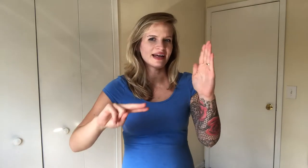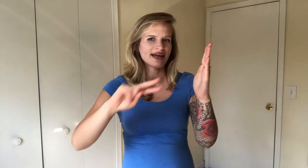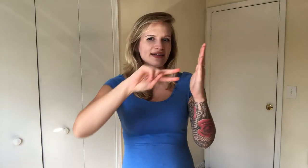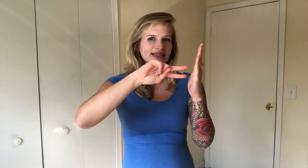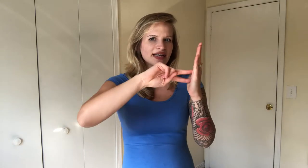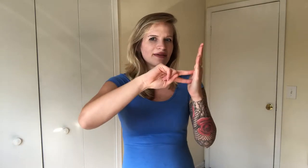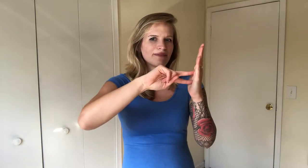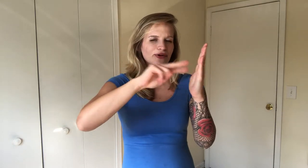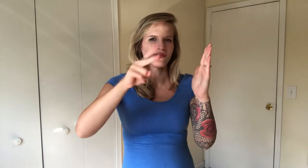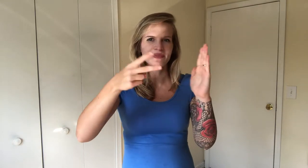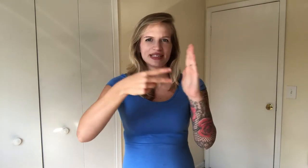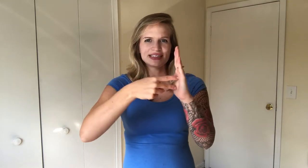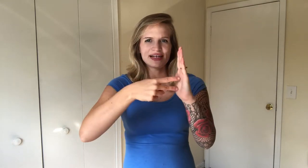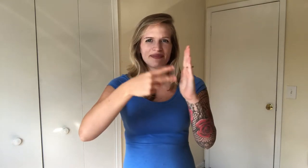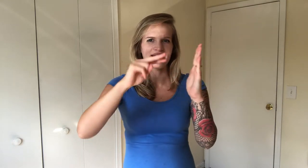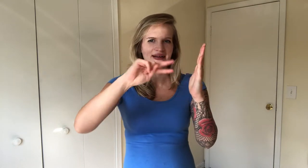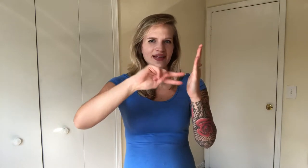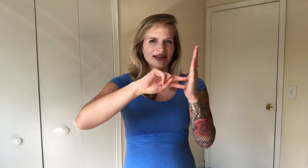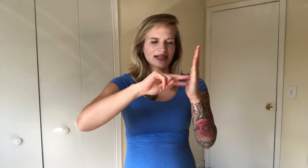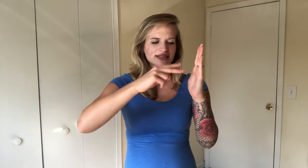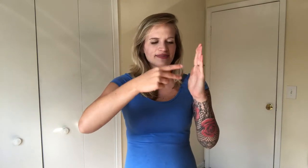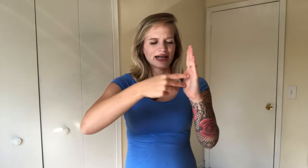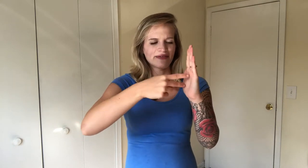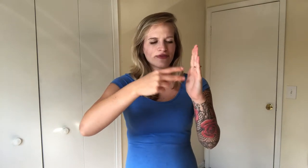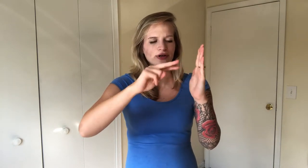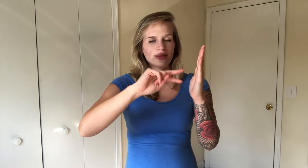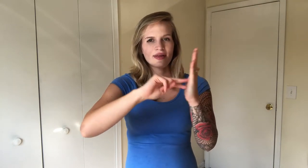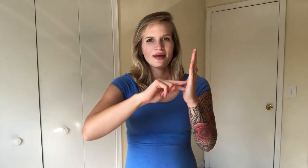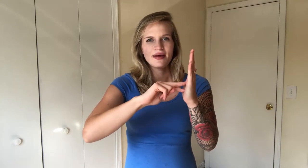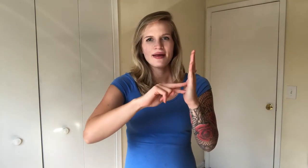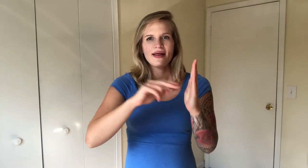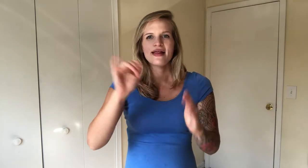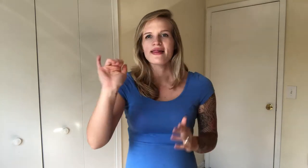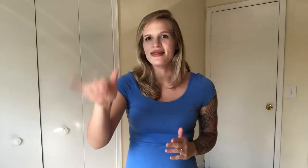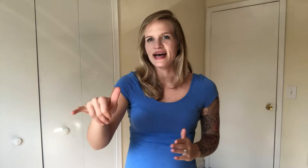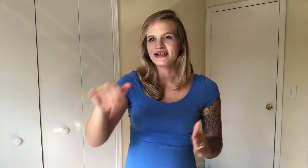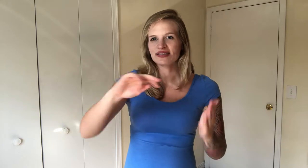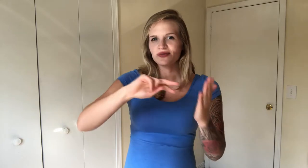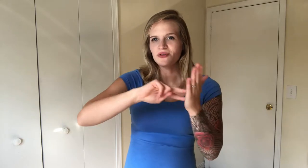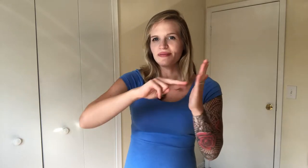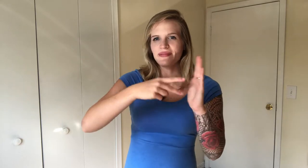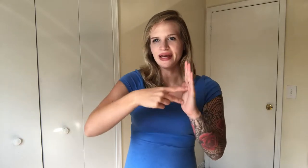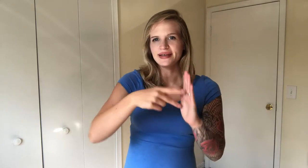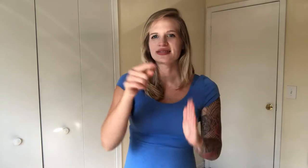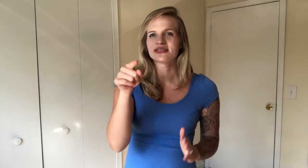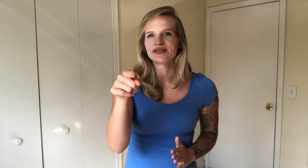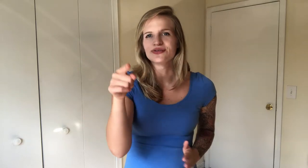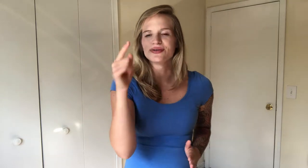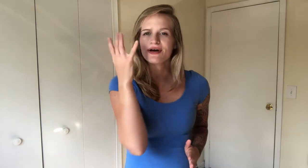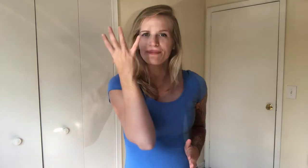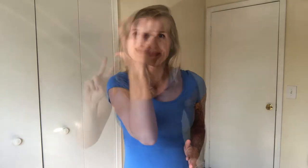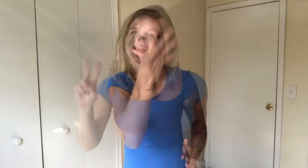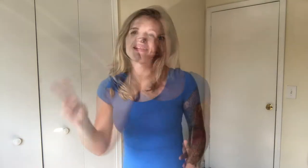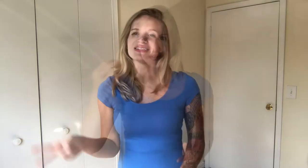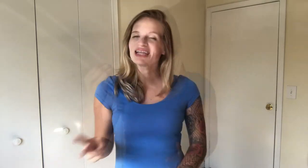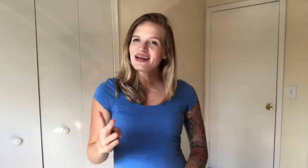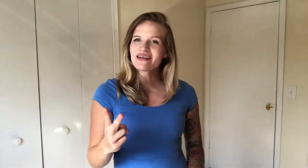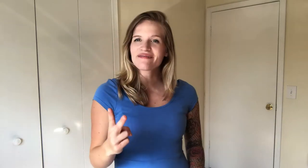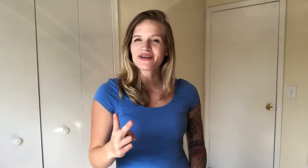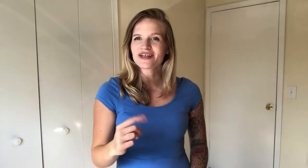hand. And move a peace sign back like this. Back and forth. That's what makes you. And then the second verse